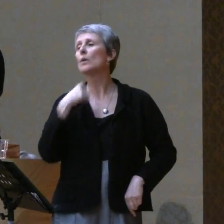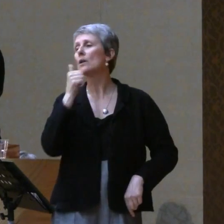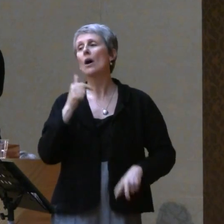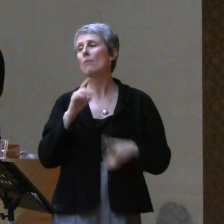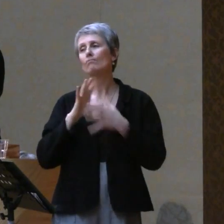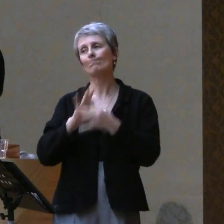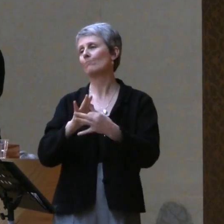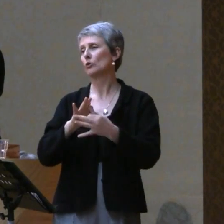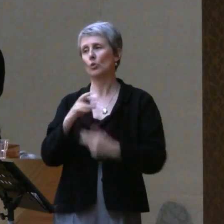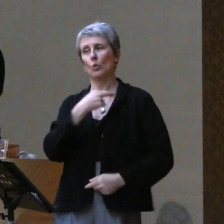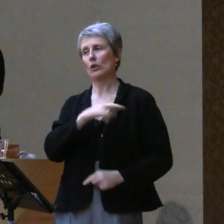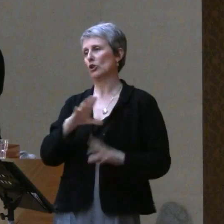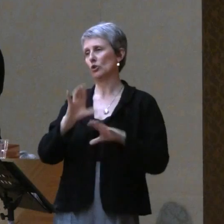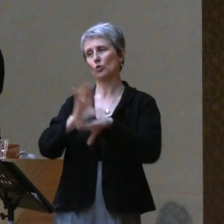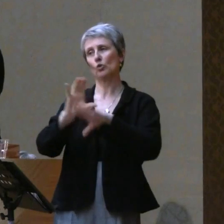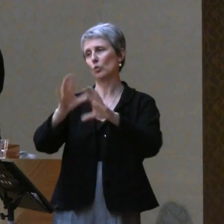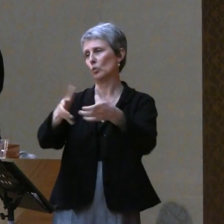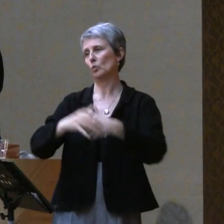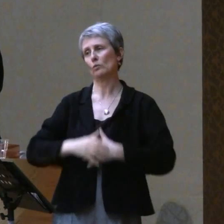-denominational.